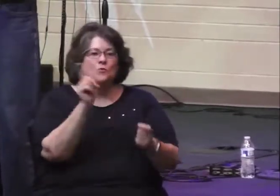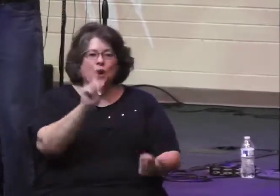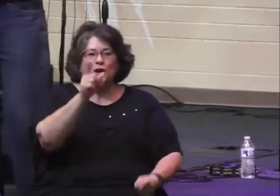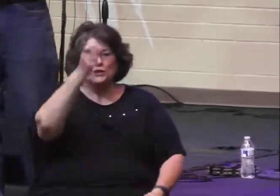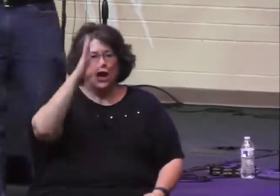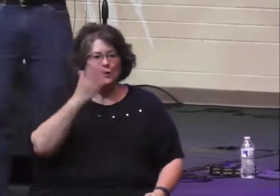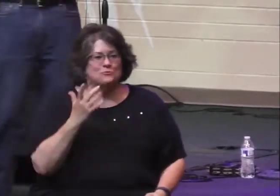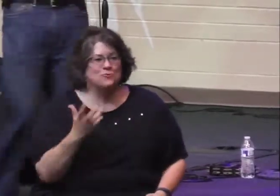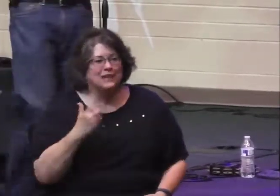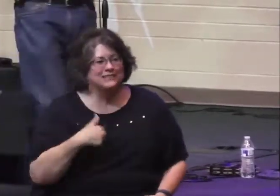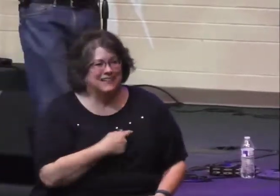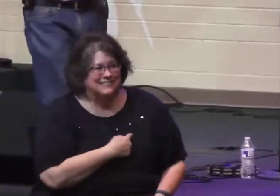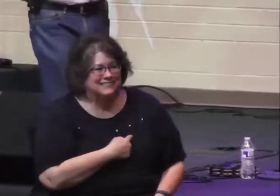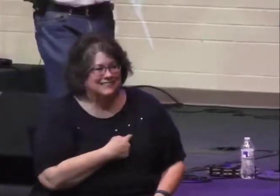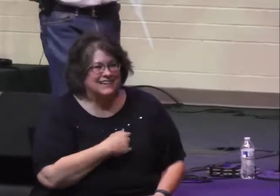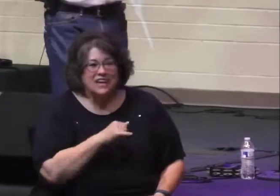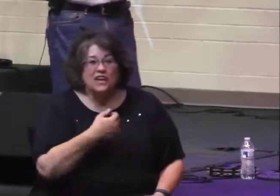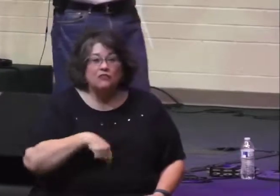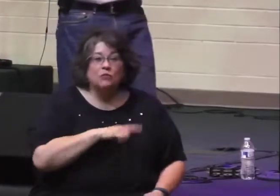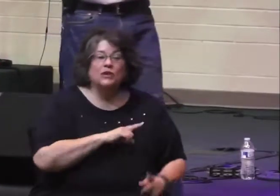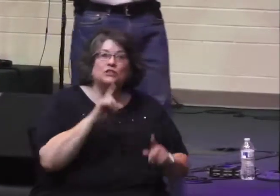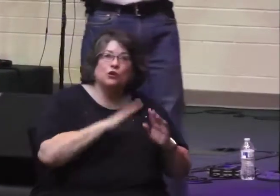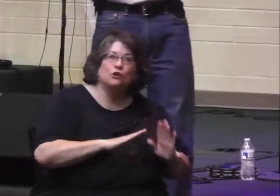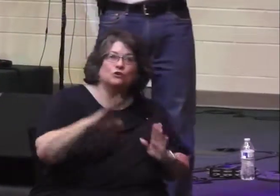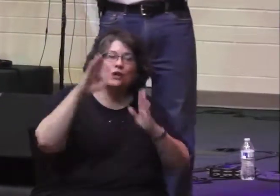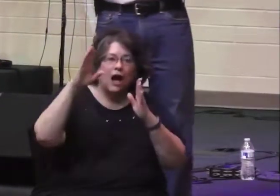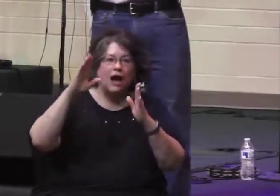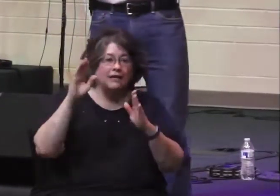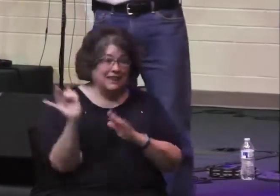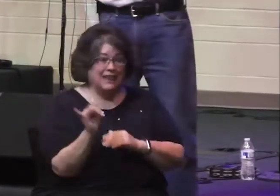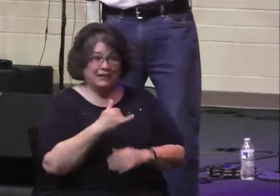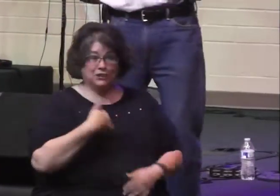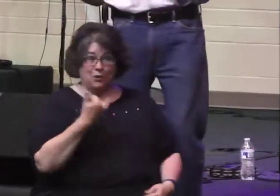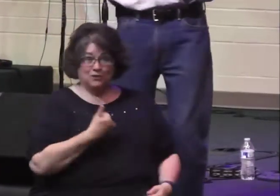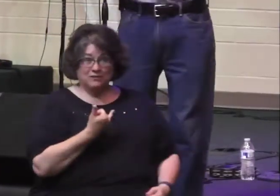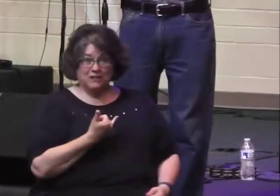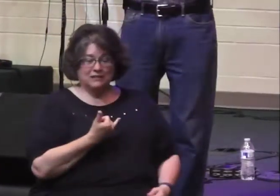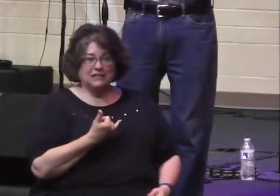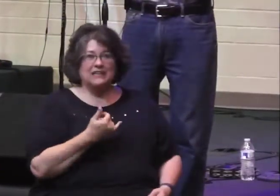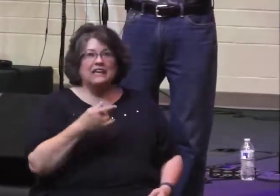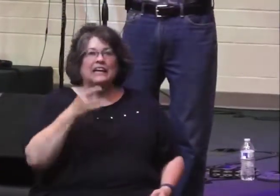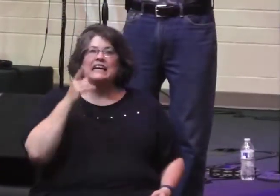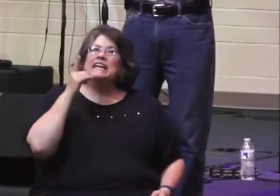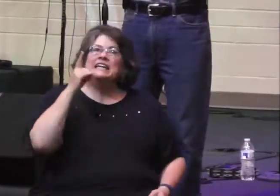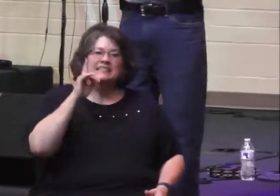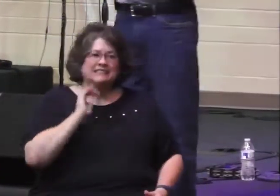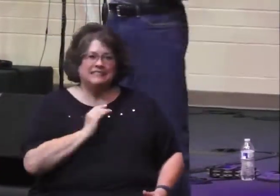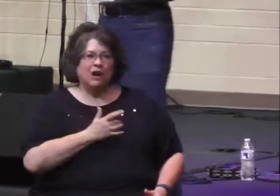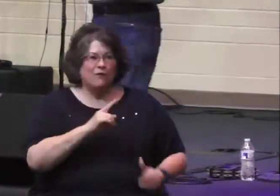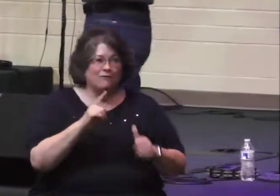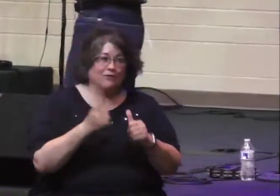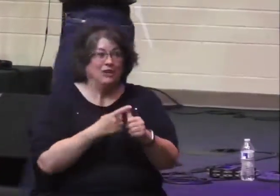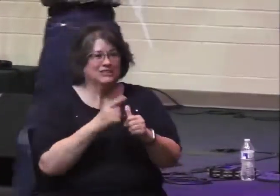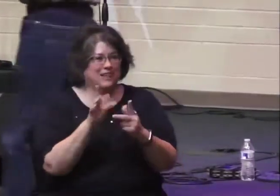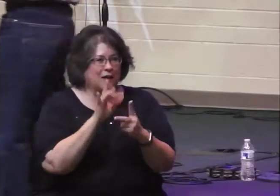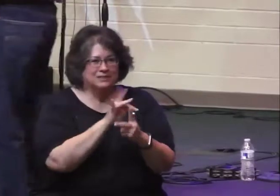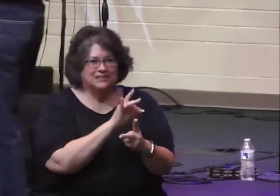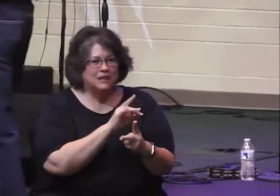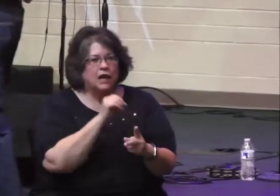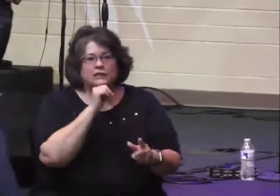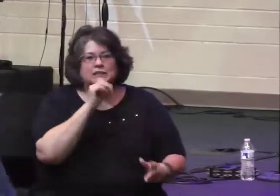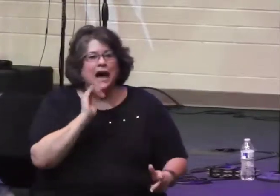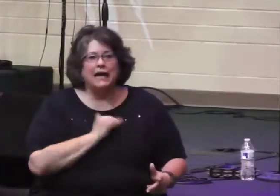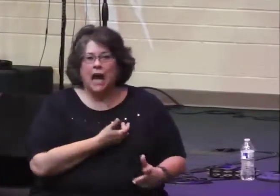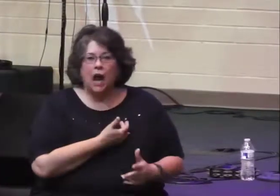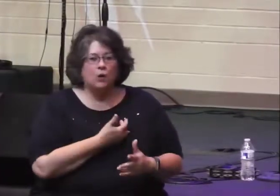at the place that God wants us to be. When we will turn to God, as Jehoshaphat did, as our first